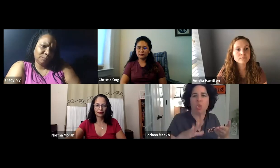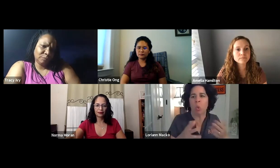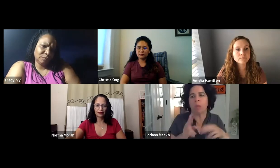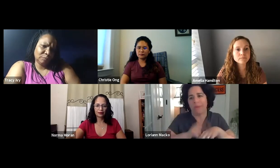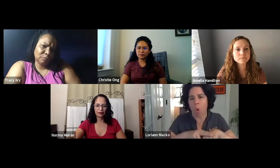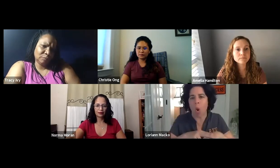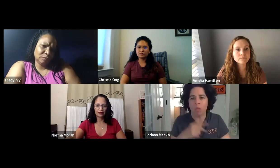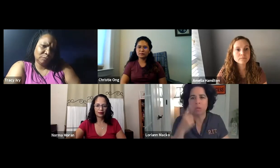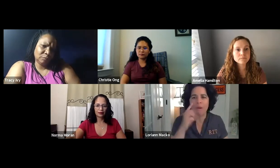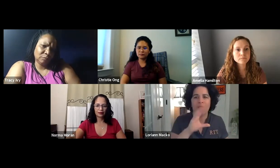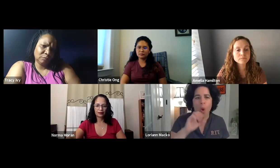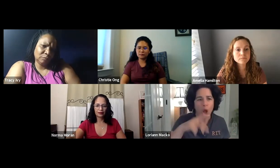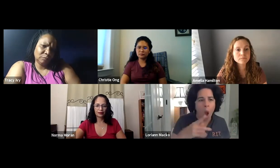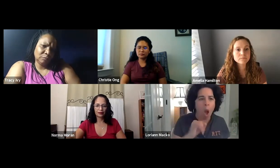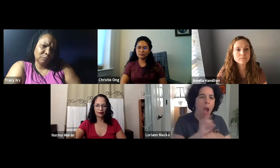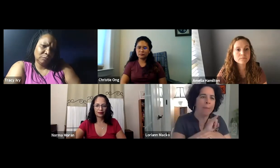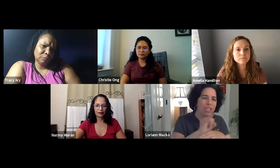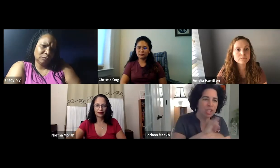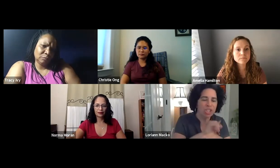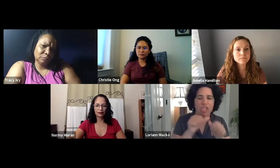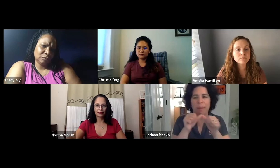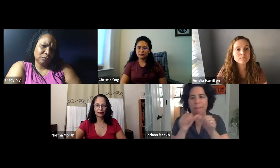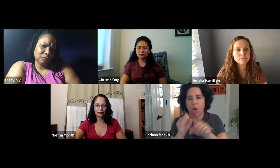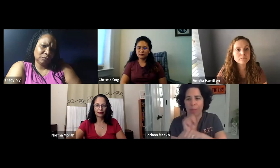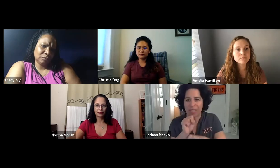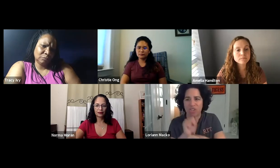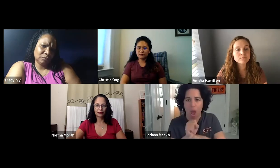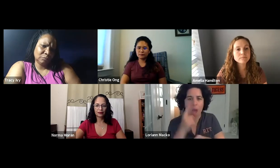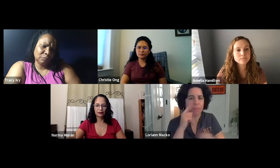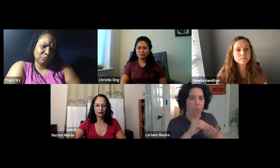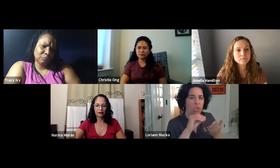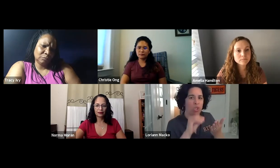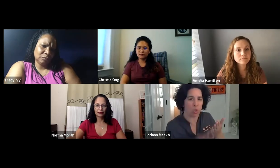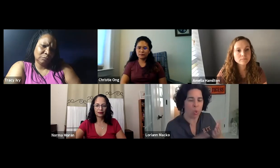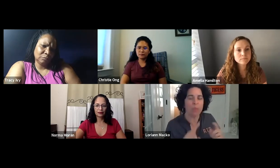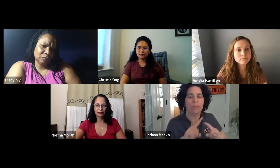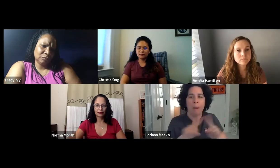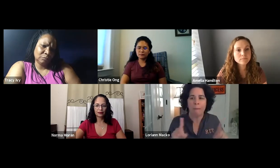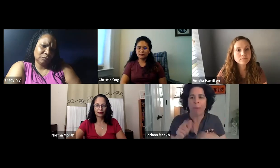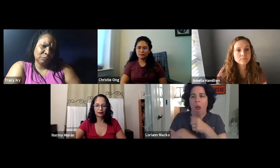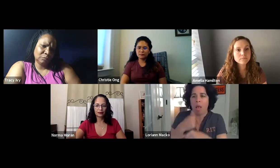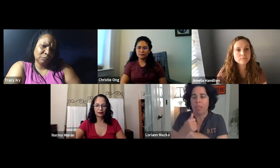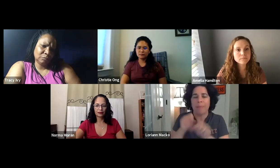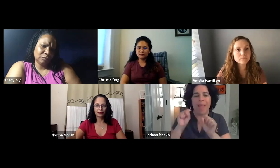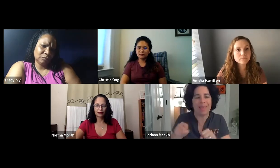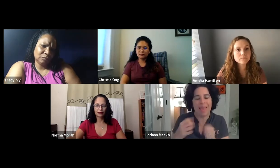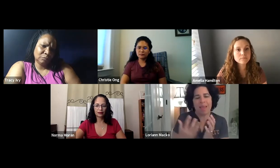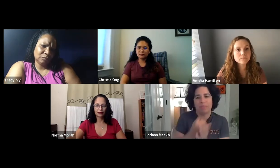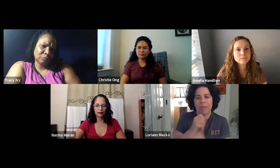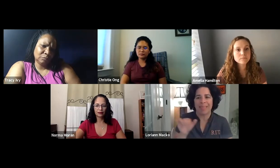focus is on the students, of course, for things like co-ops and internships and permanent jobs as well. Now for